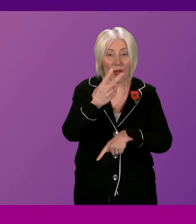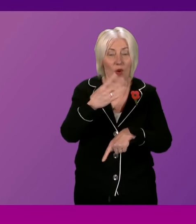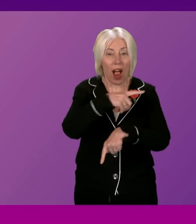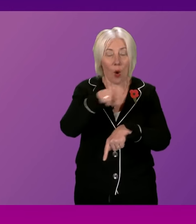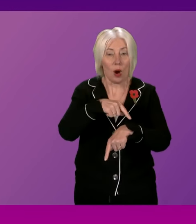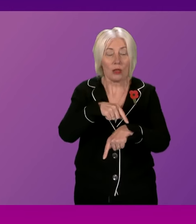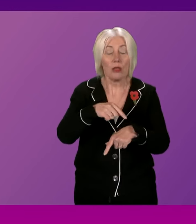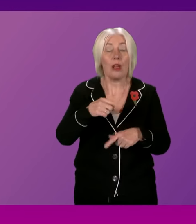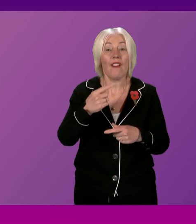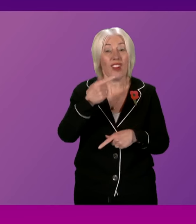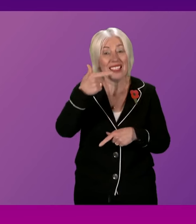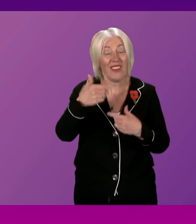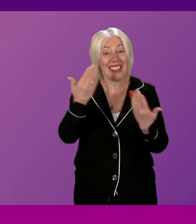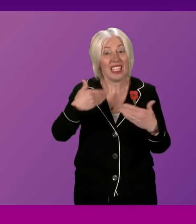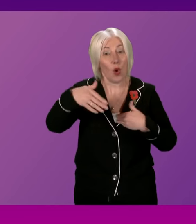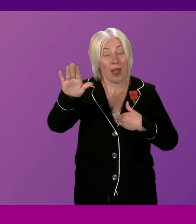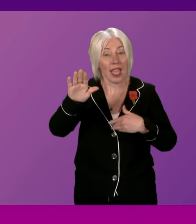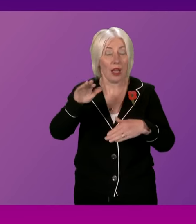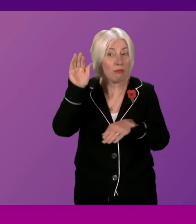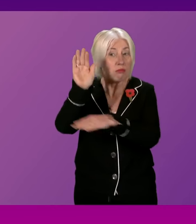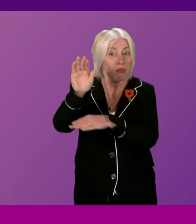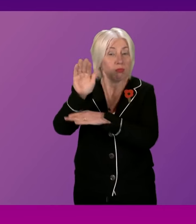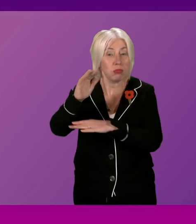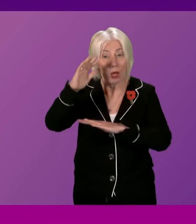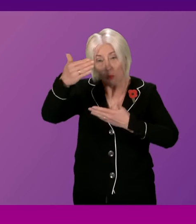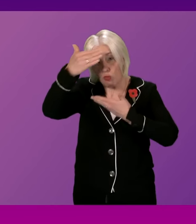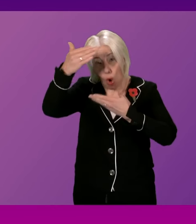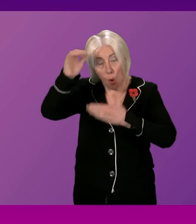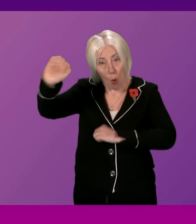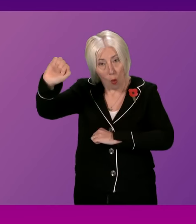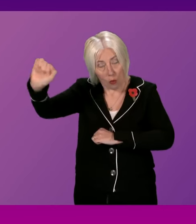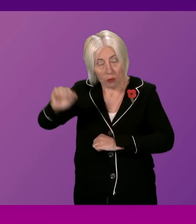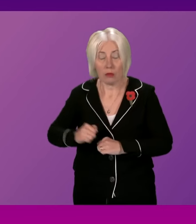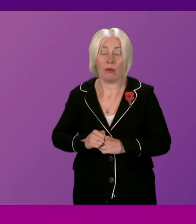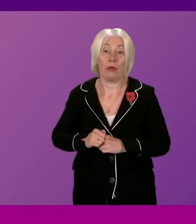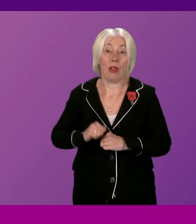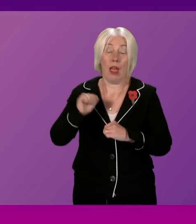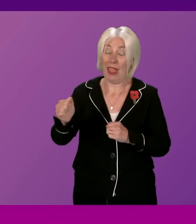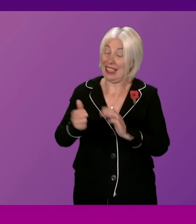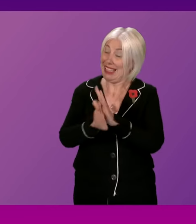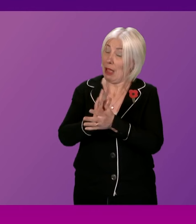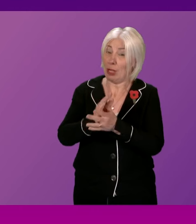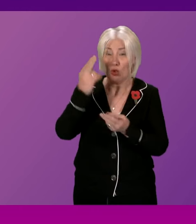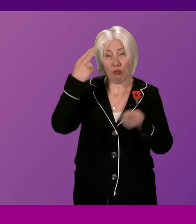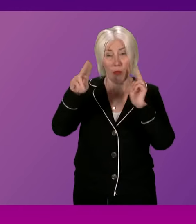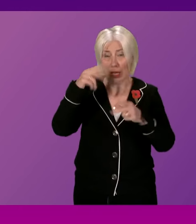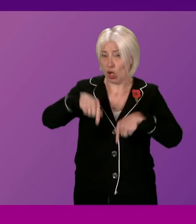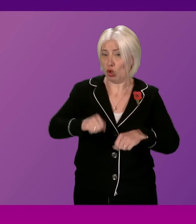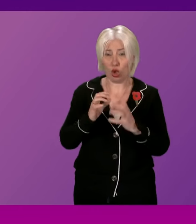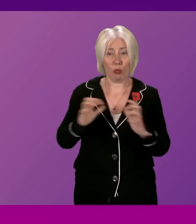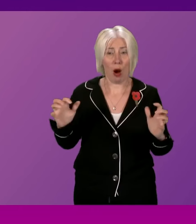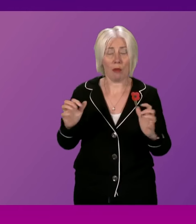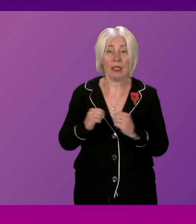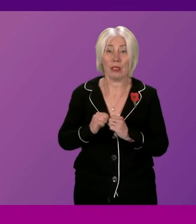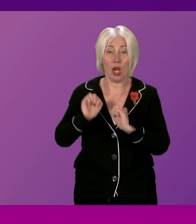for the seven days he was on holiday in far-flung Morocco this incident has damaged the reputation of the Scottish parliament and it is